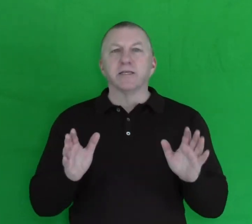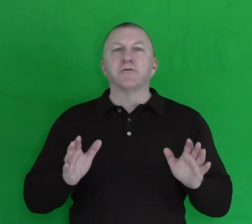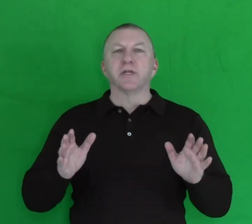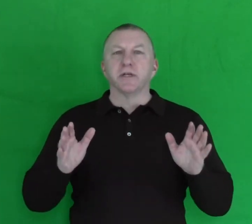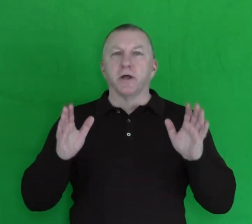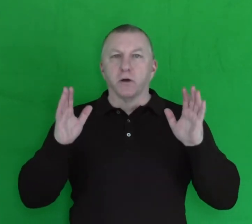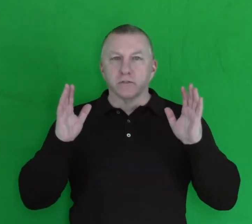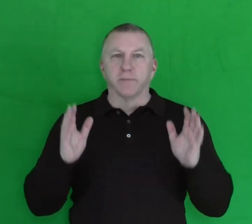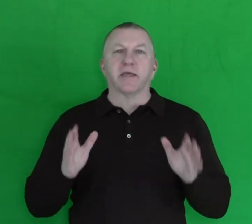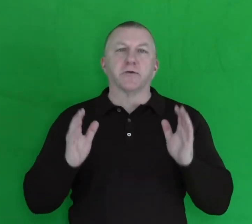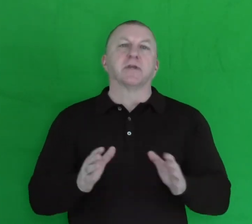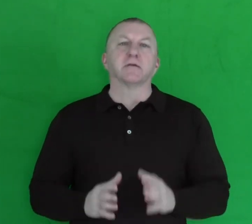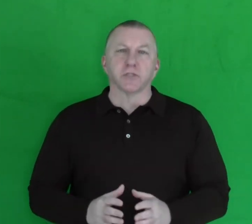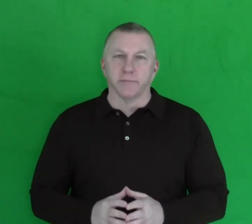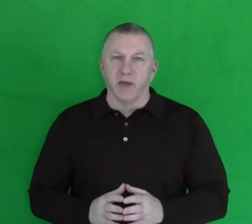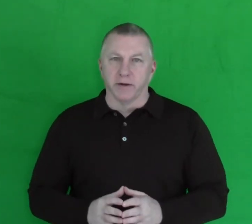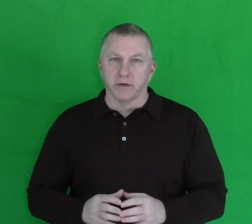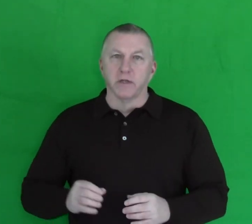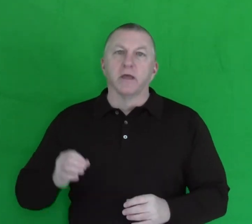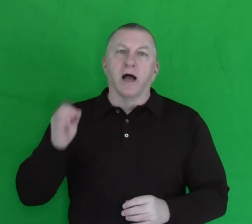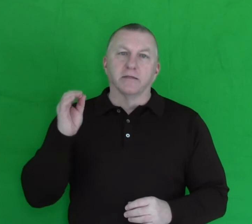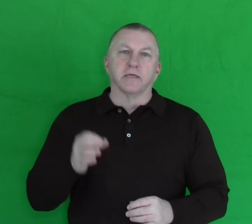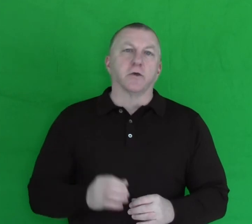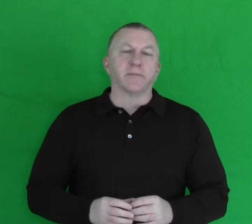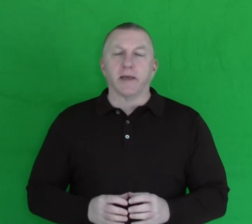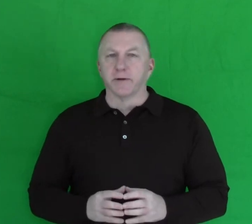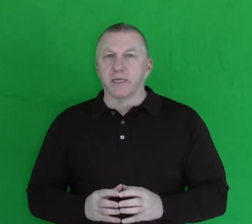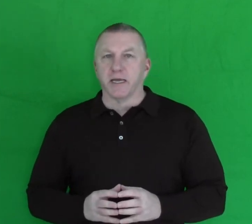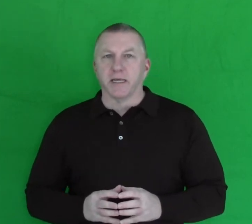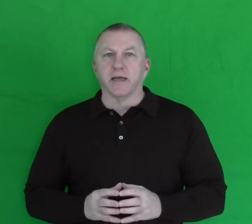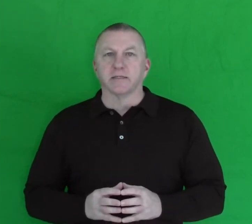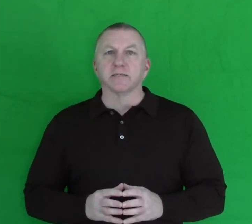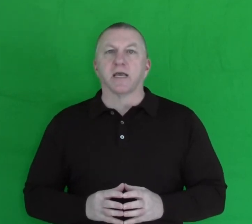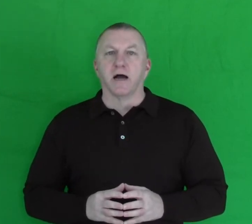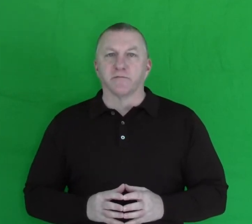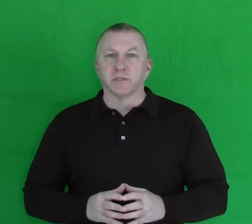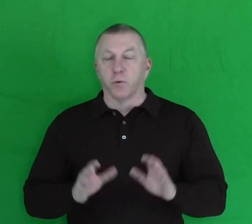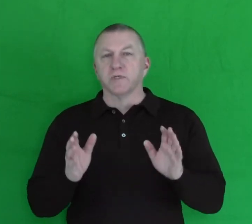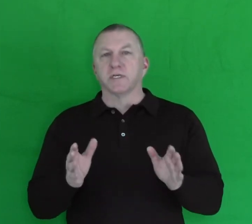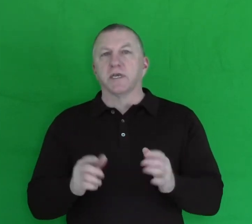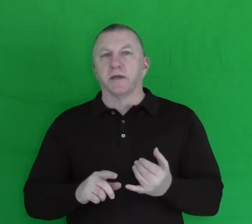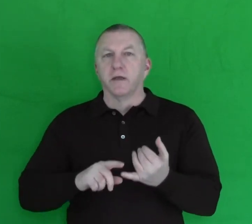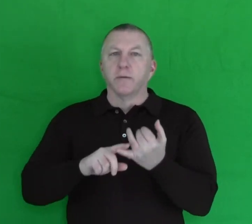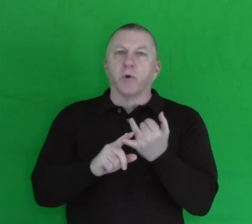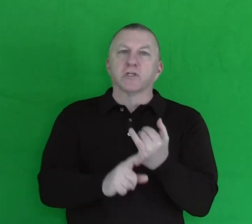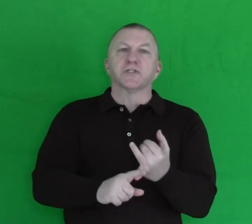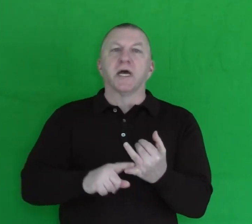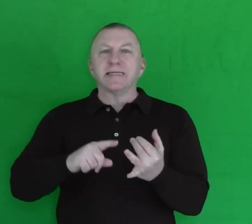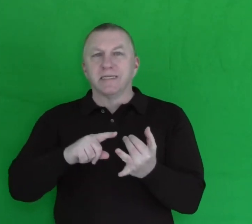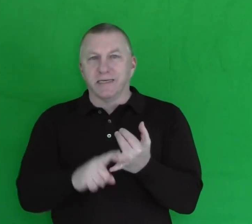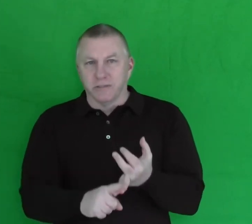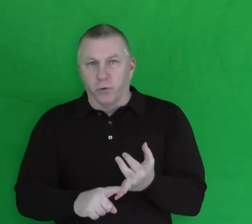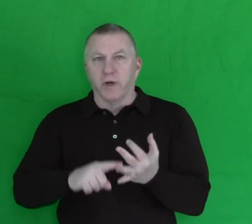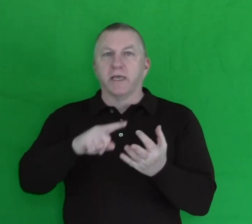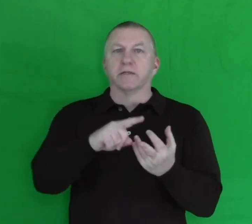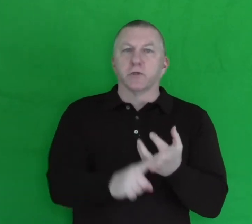you need to know to make your dealership better, I think you'll be able to get it at this conference. Once again, March 19th, 20th,